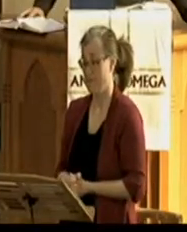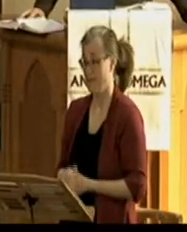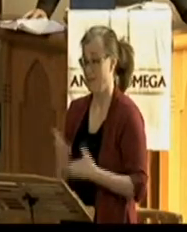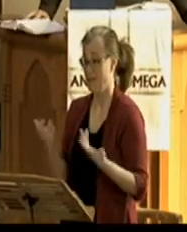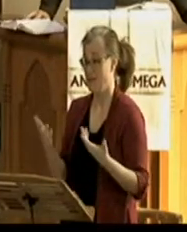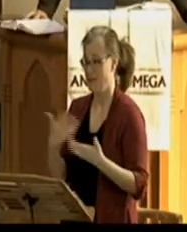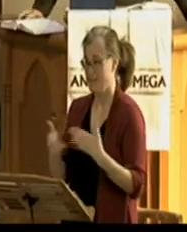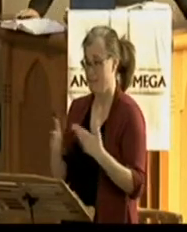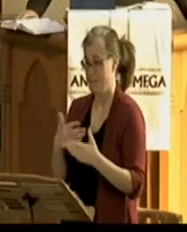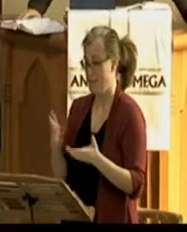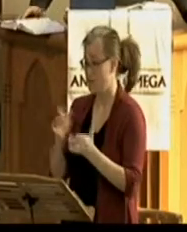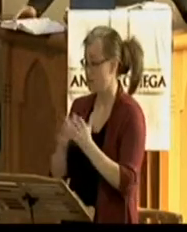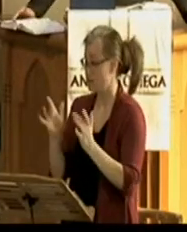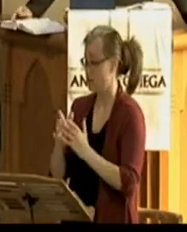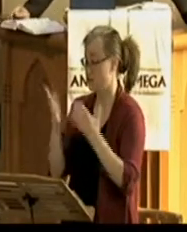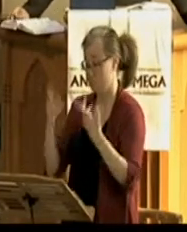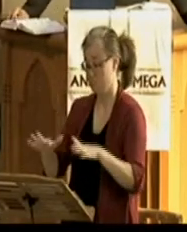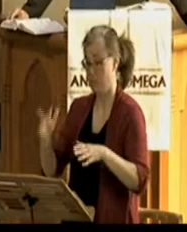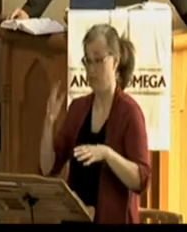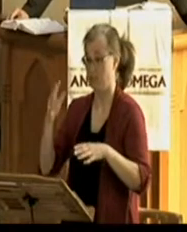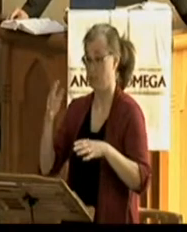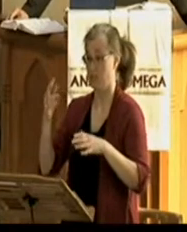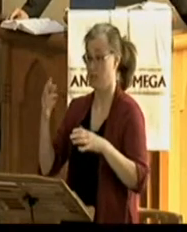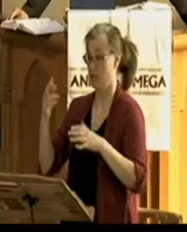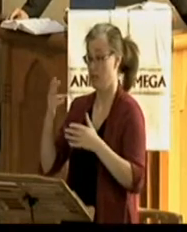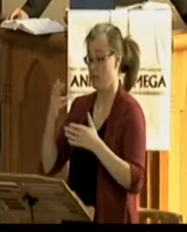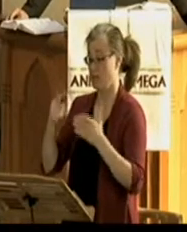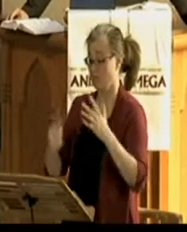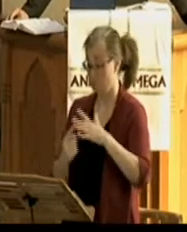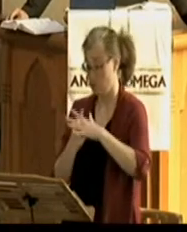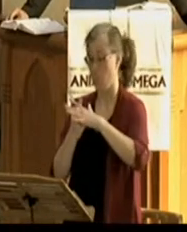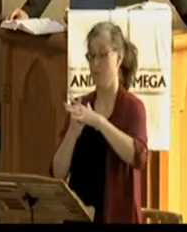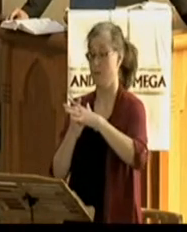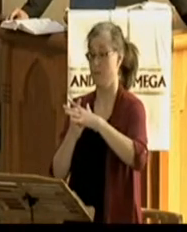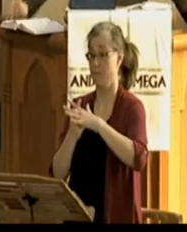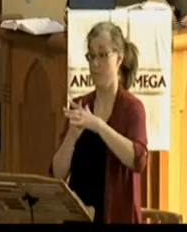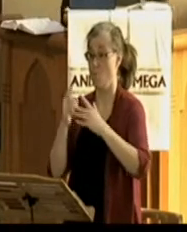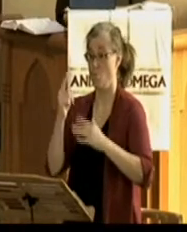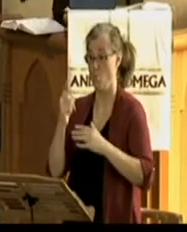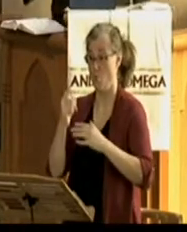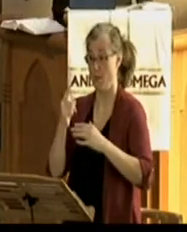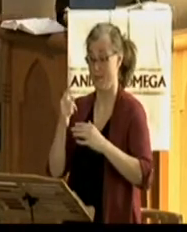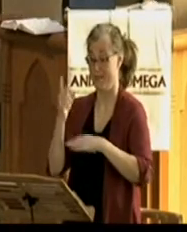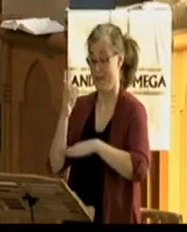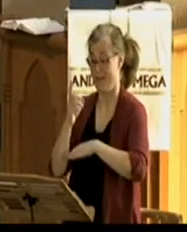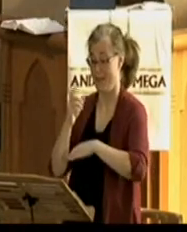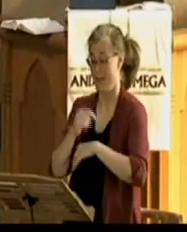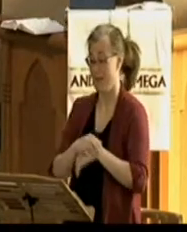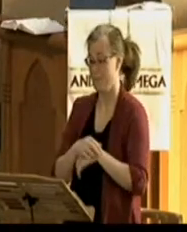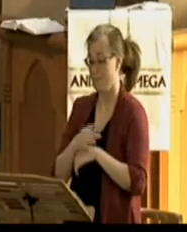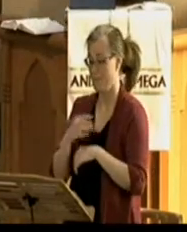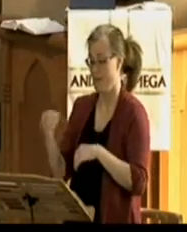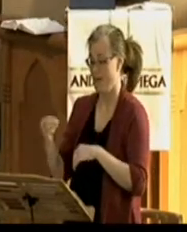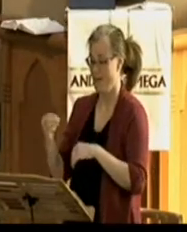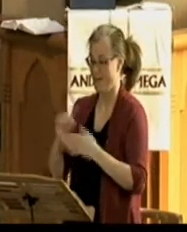I want you to think about this because sometimes when things don't go our way, the way we thought they should, when pressure hits us or